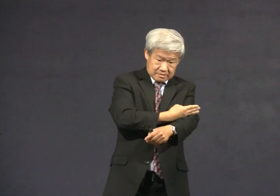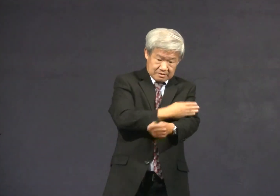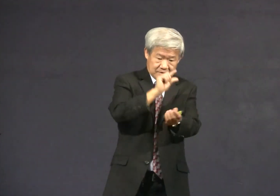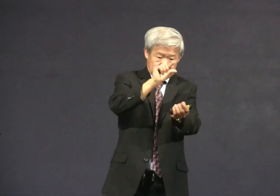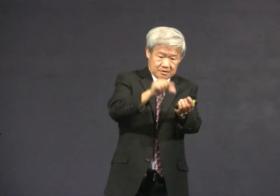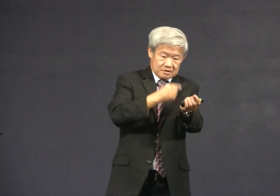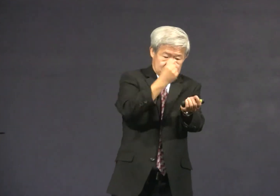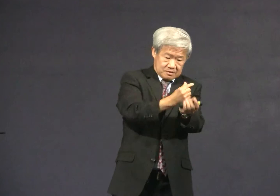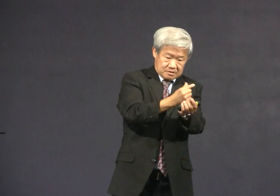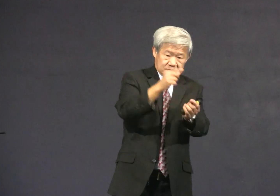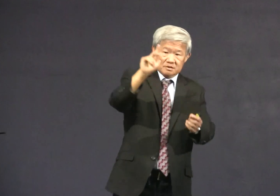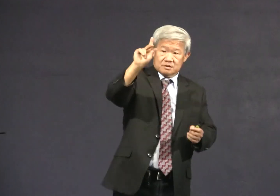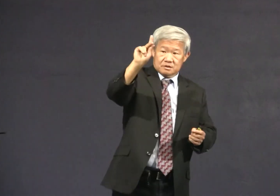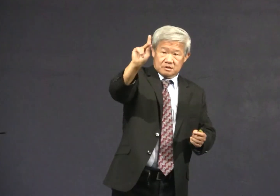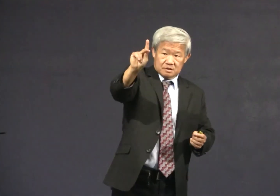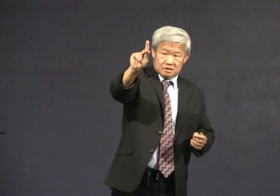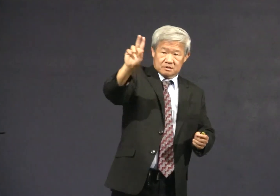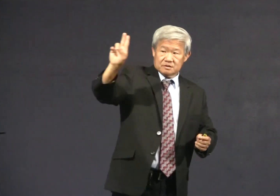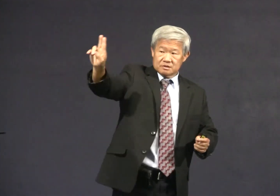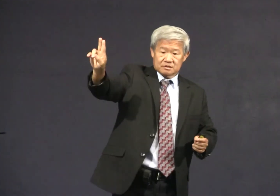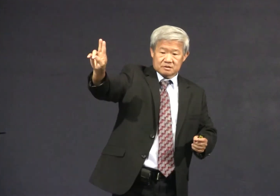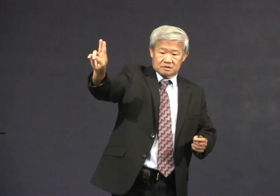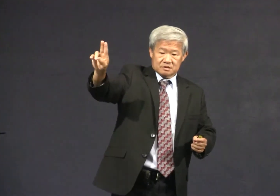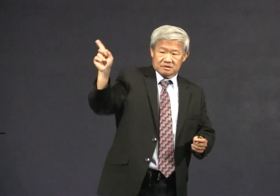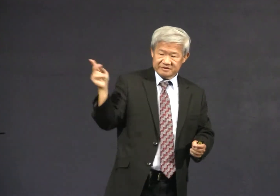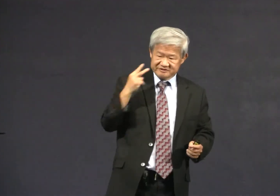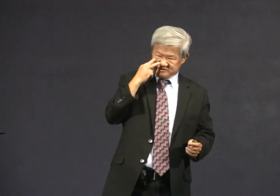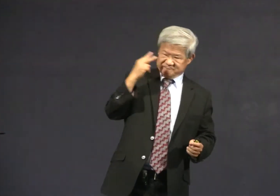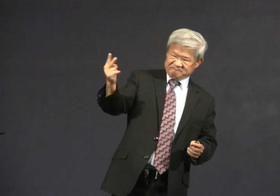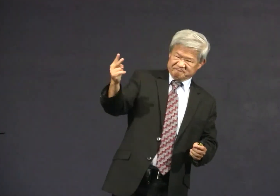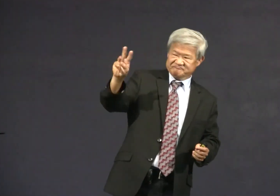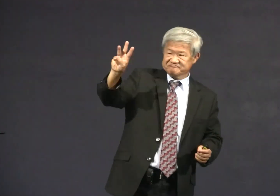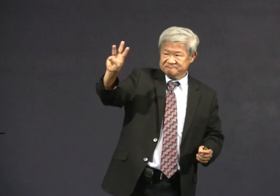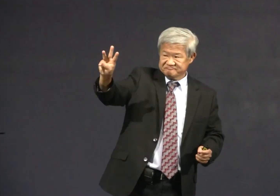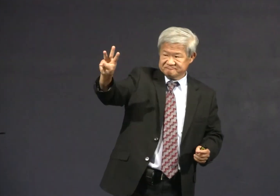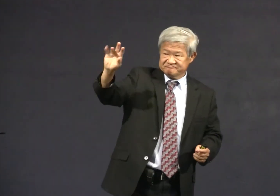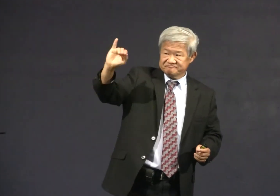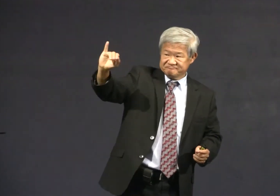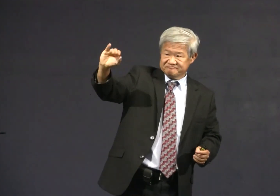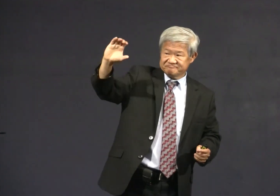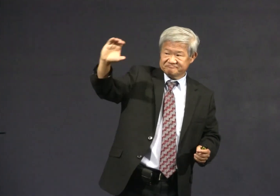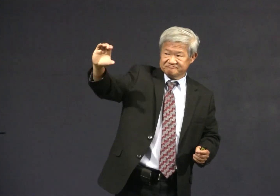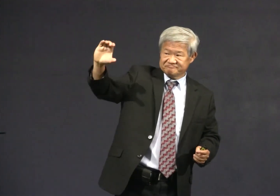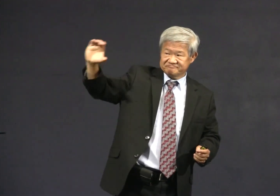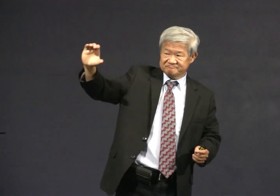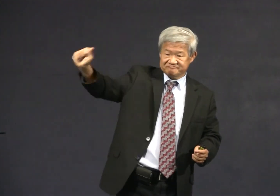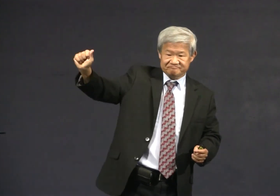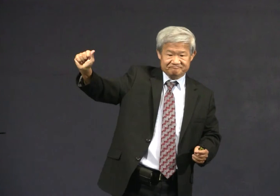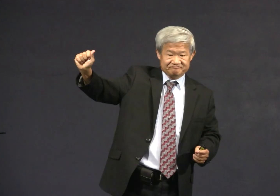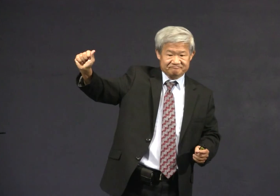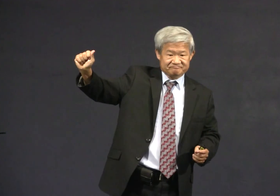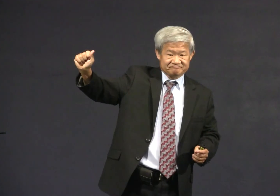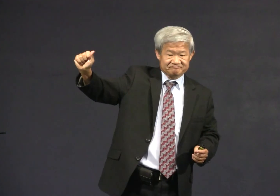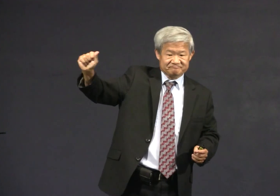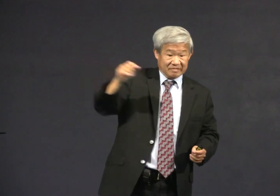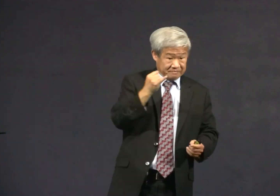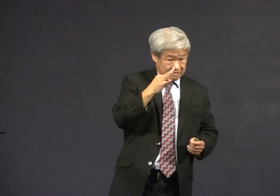my son graduated from KU and he saw some Wiccans